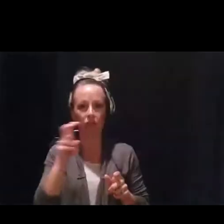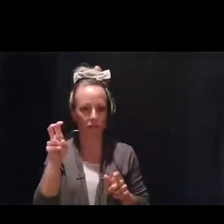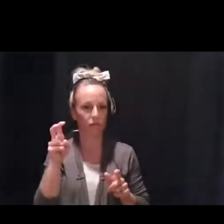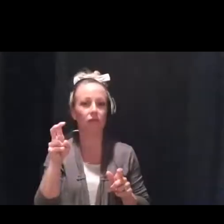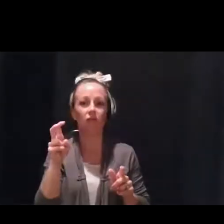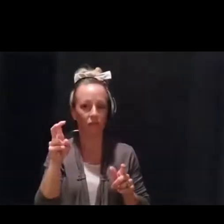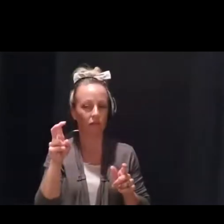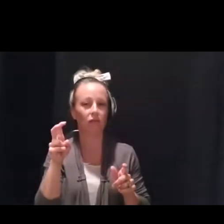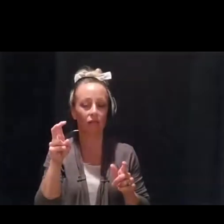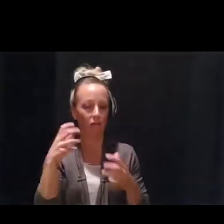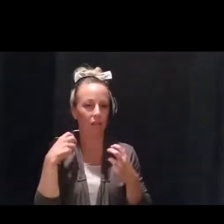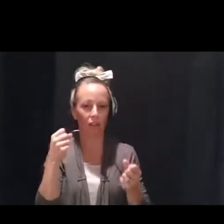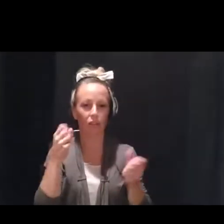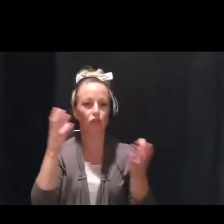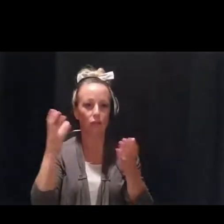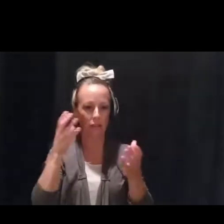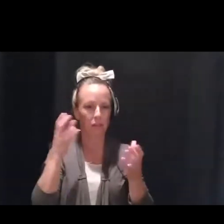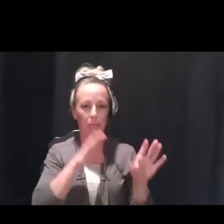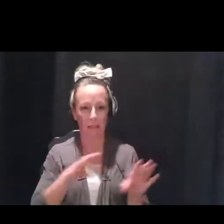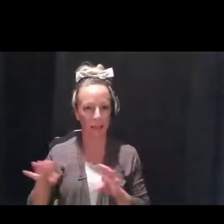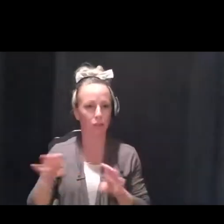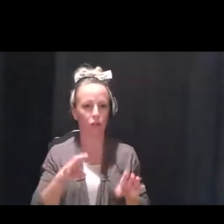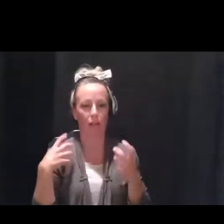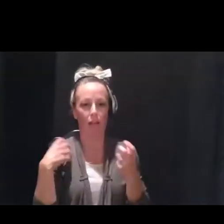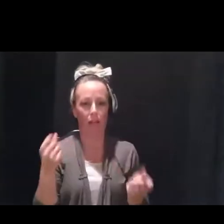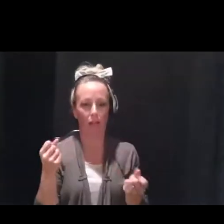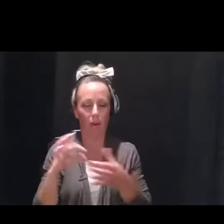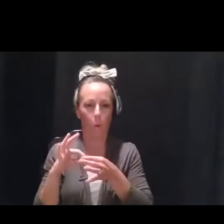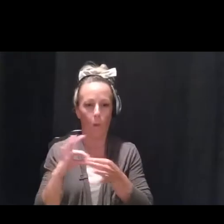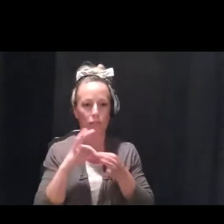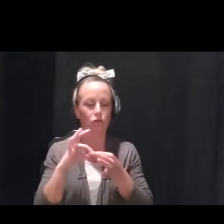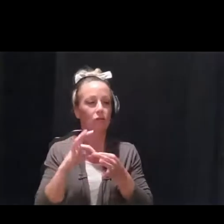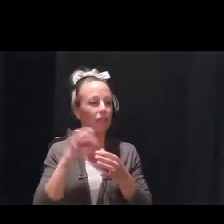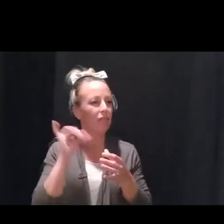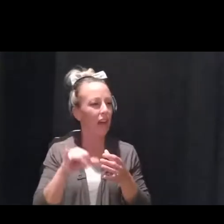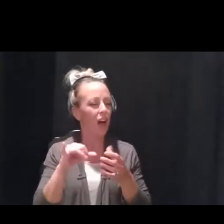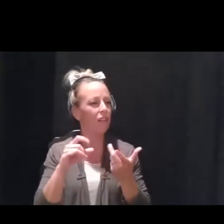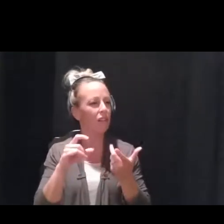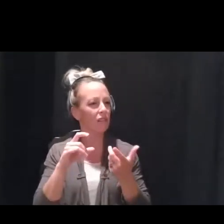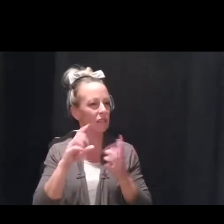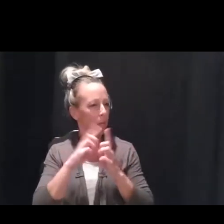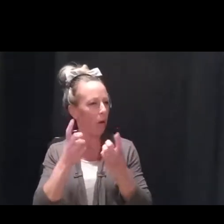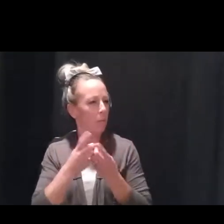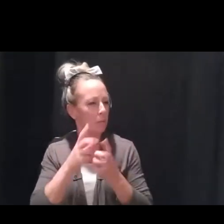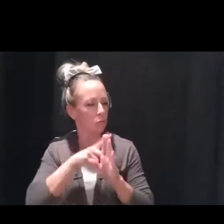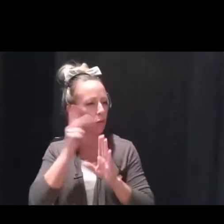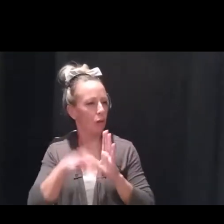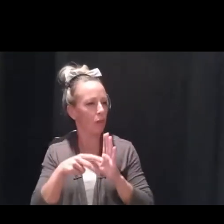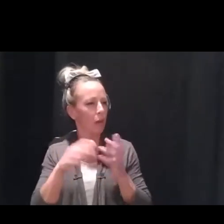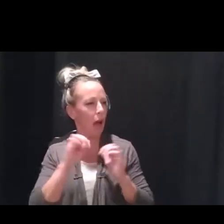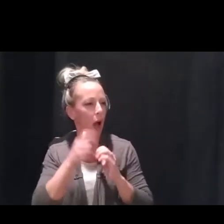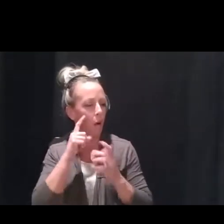of the QC Behavioral Health Coalition. Can you describe the coalition and its role in the community? Sure.